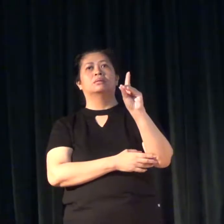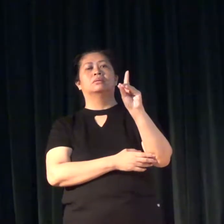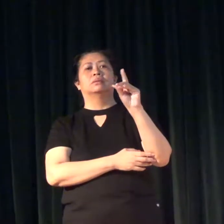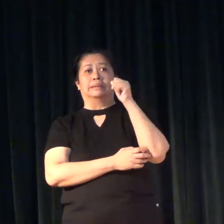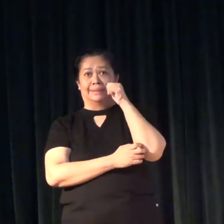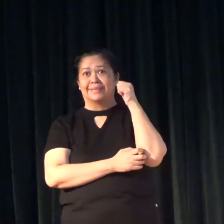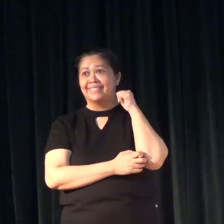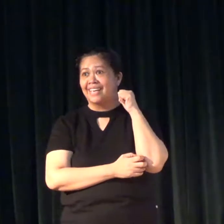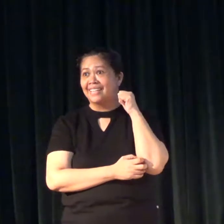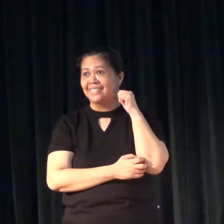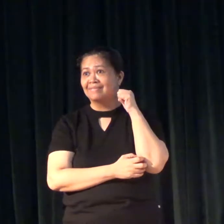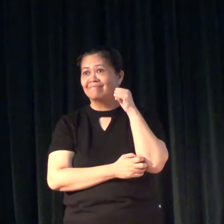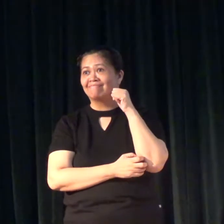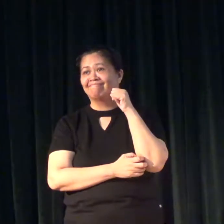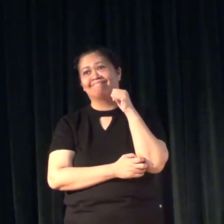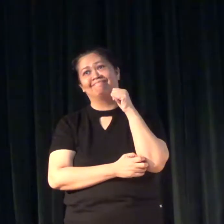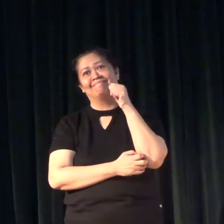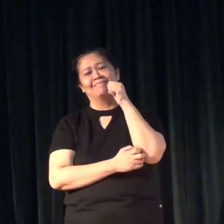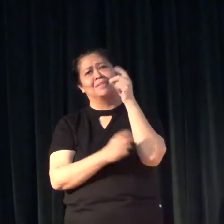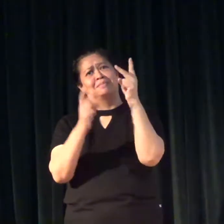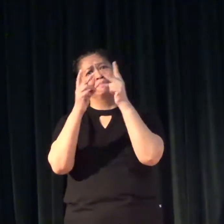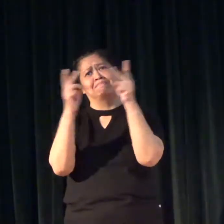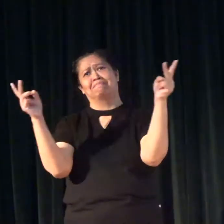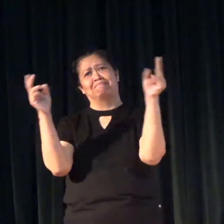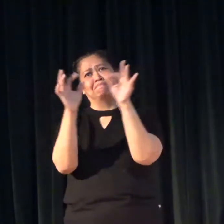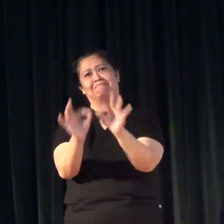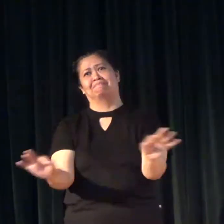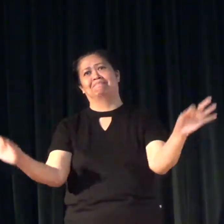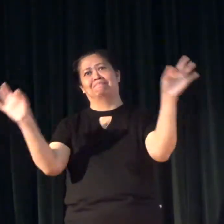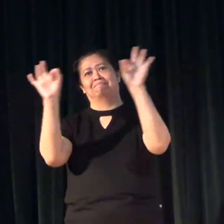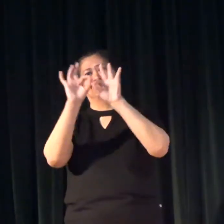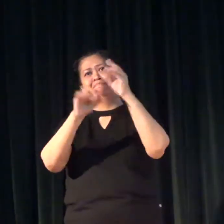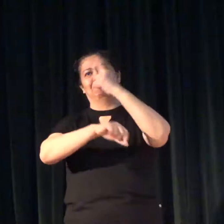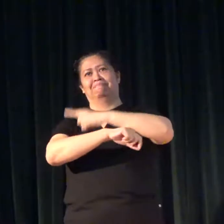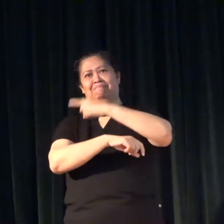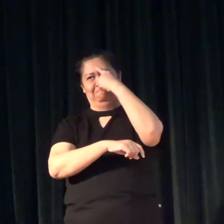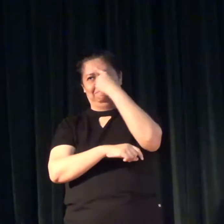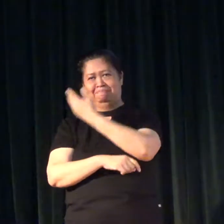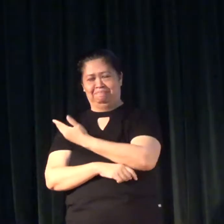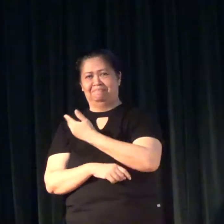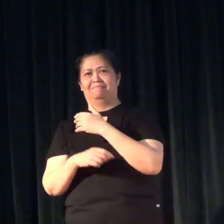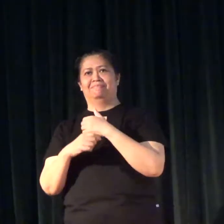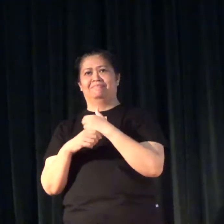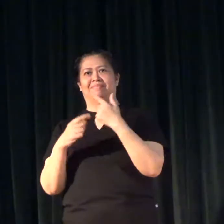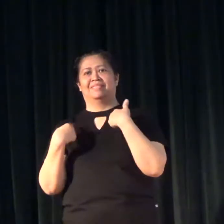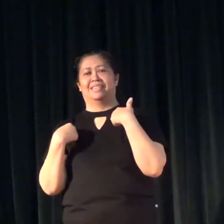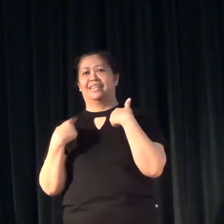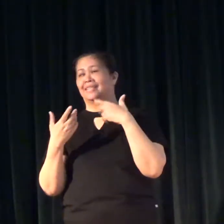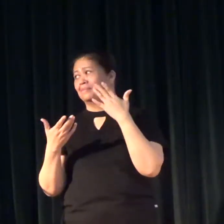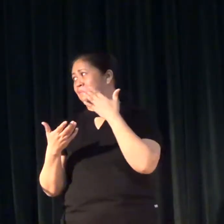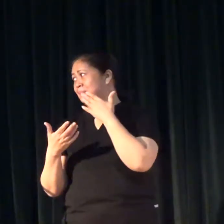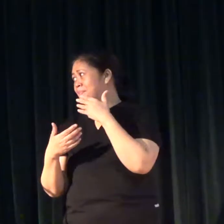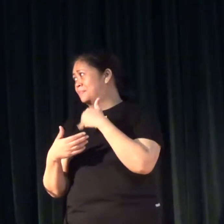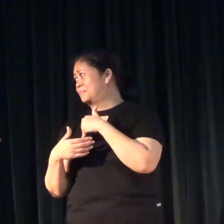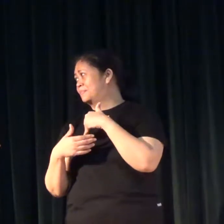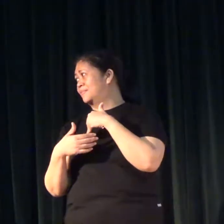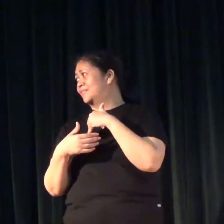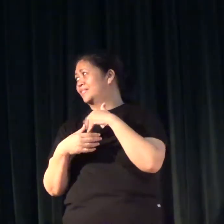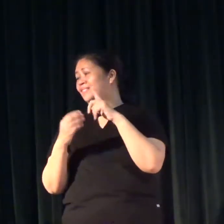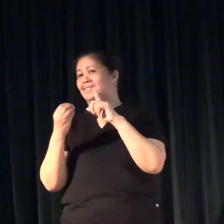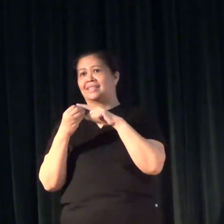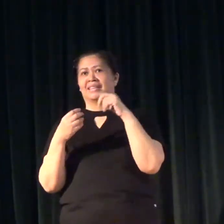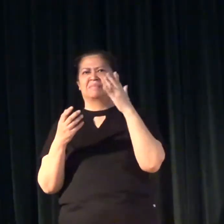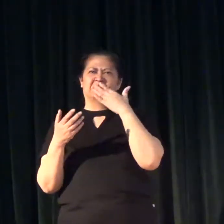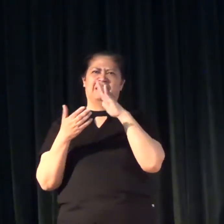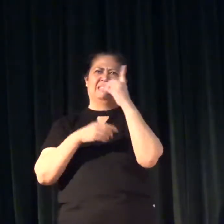Yesterday was a very important day for me. I had a bad day, but it was not about